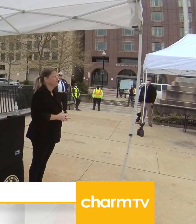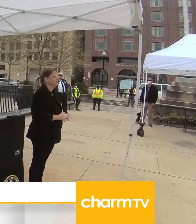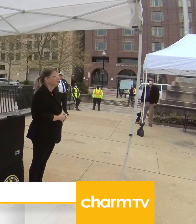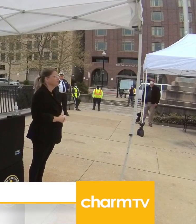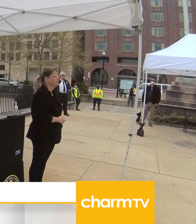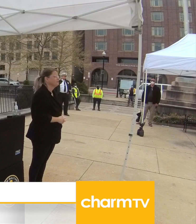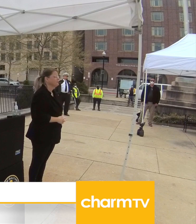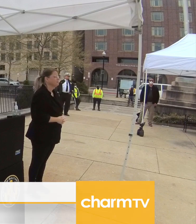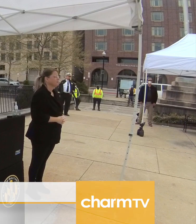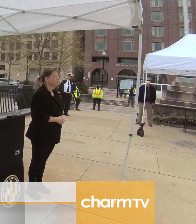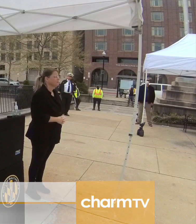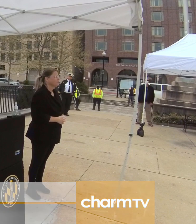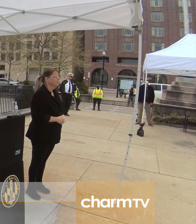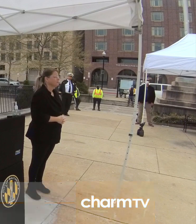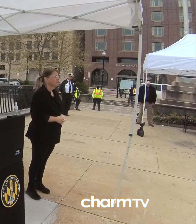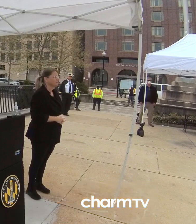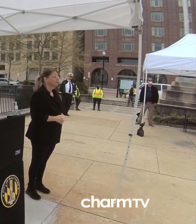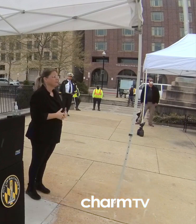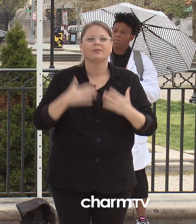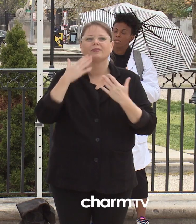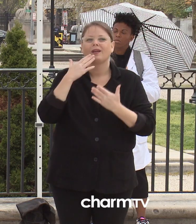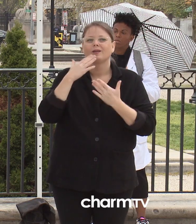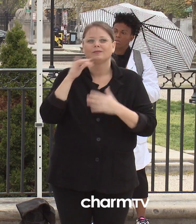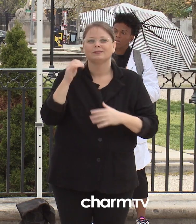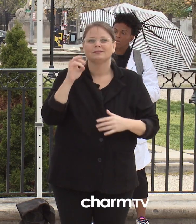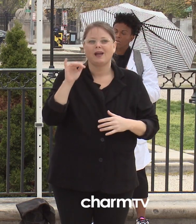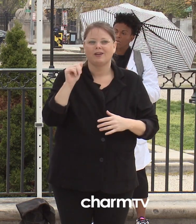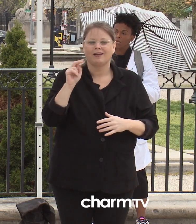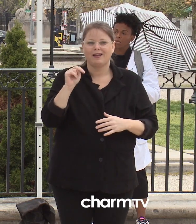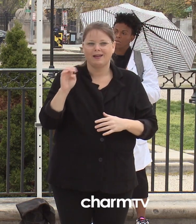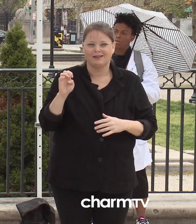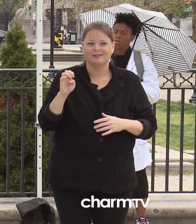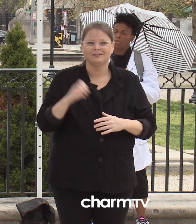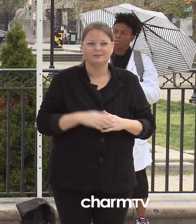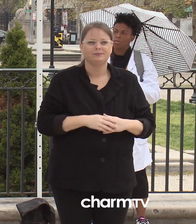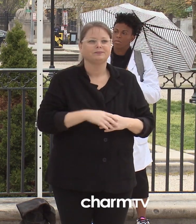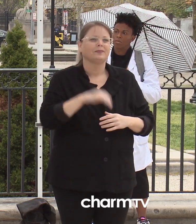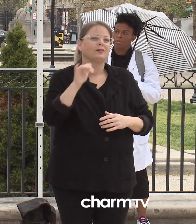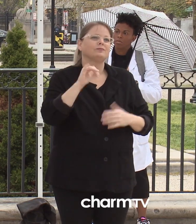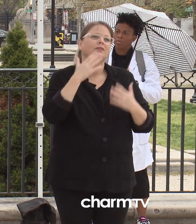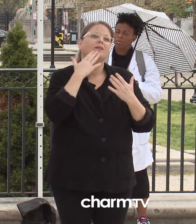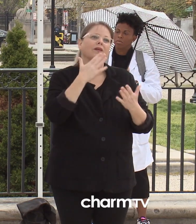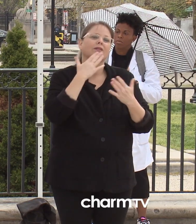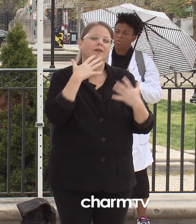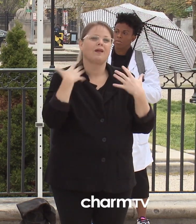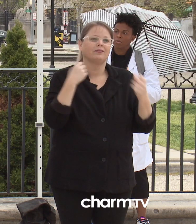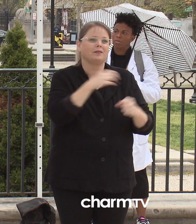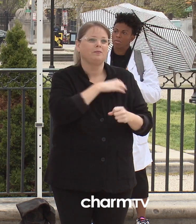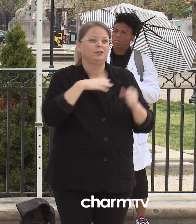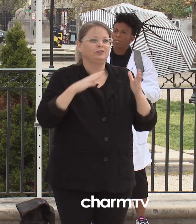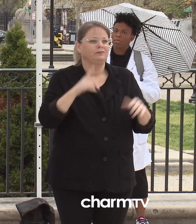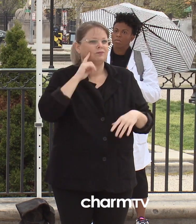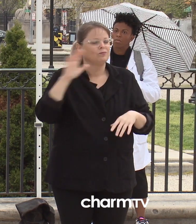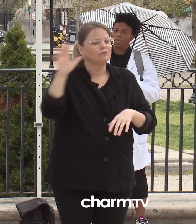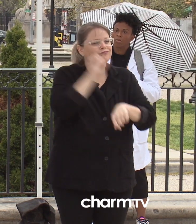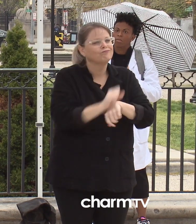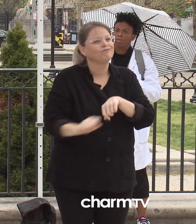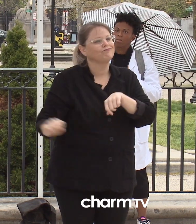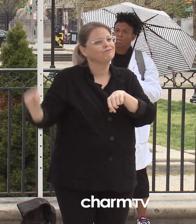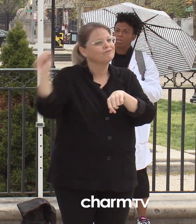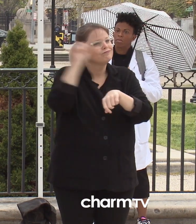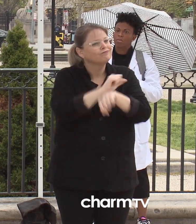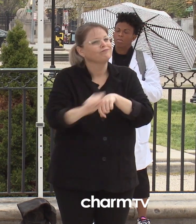Thank you, Joanne, and thank you to our Health Commissioner for your hard work on behalf of Baltimore's residents, especially our vulnerable population.